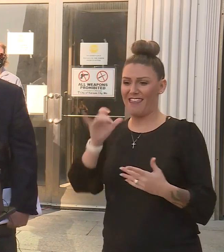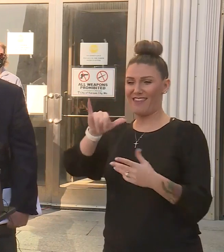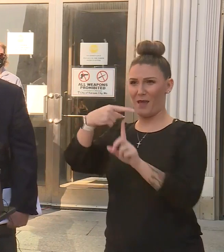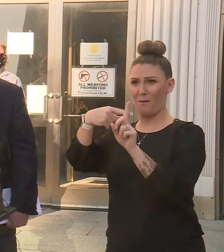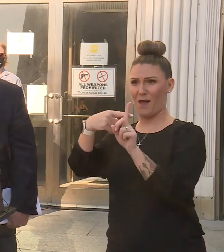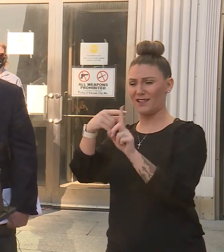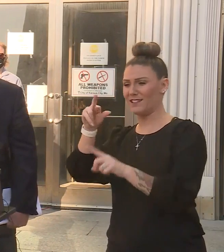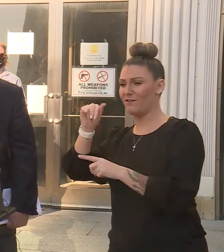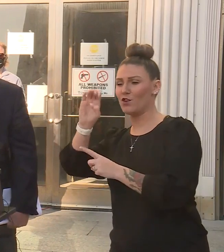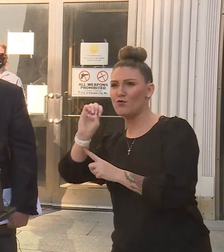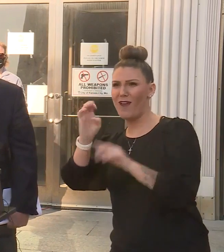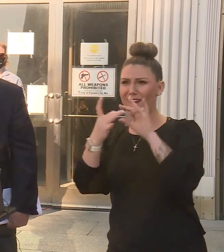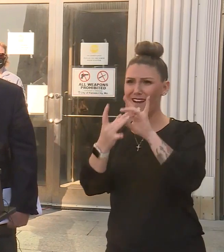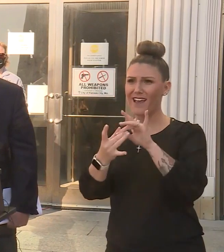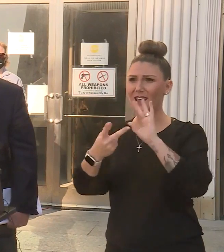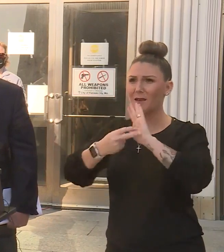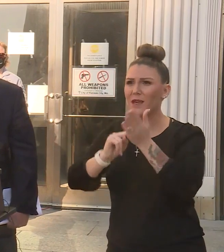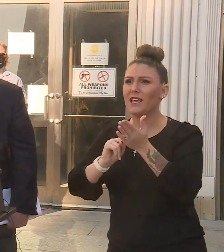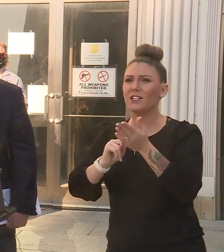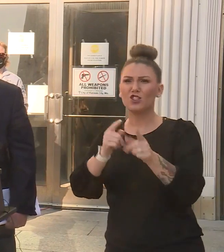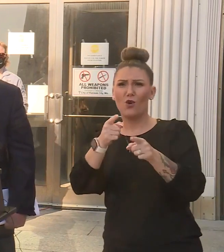positivity rate means.